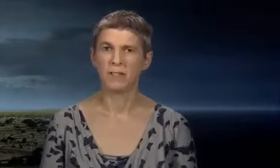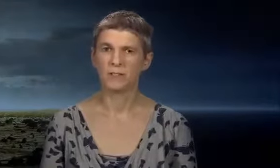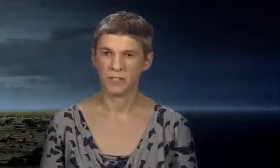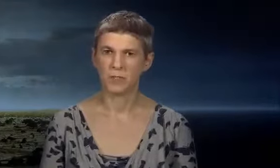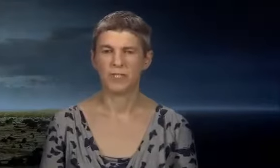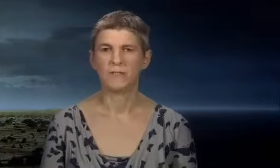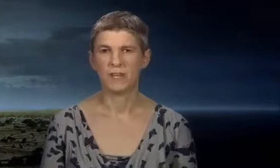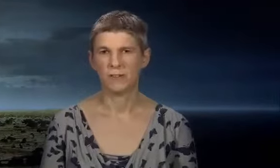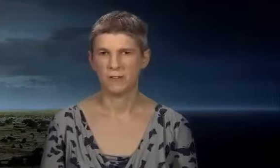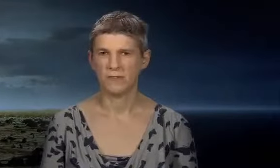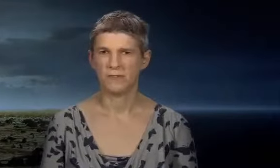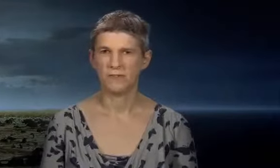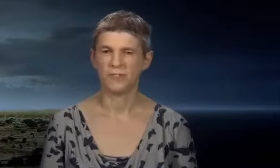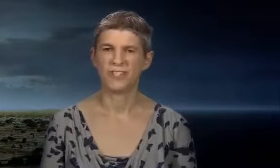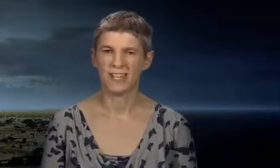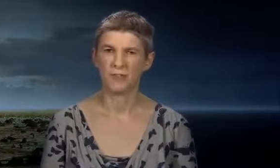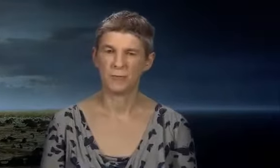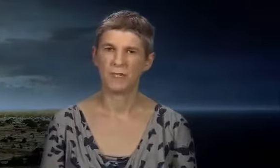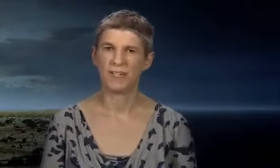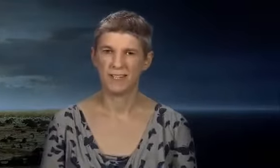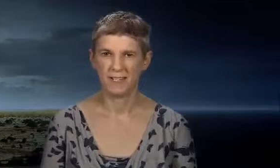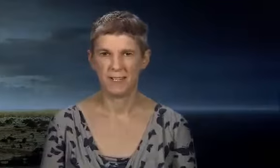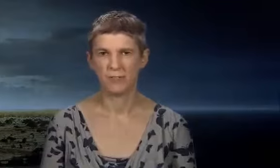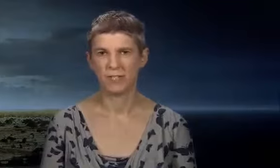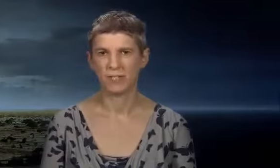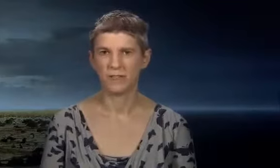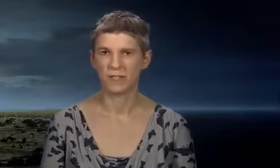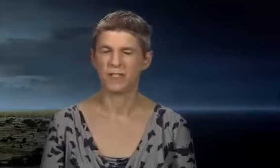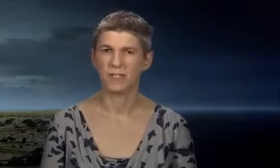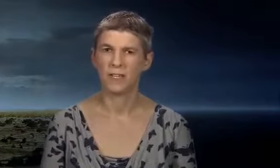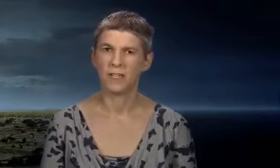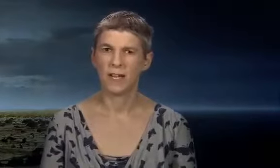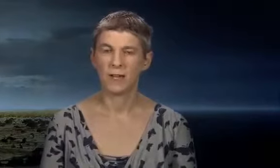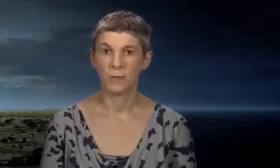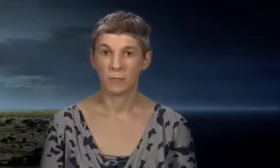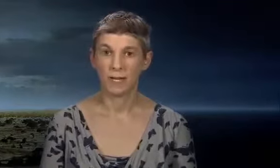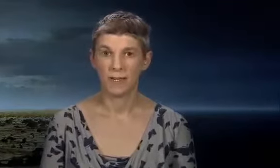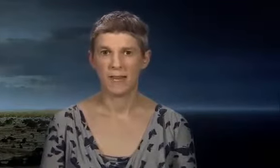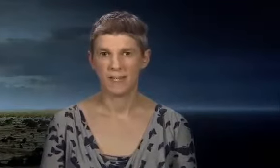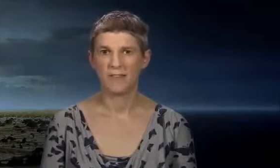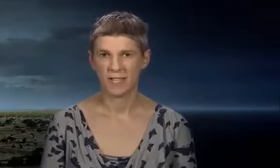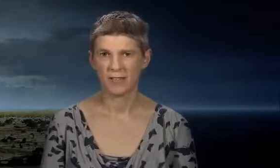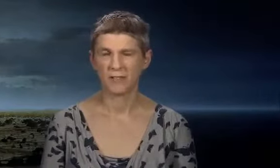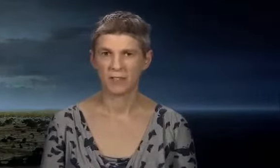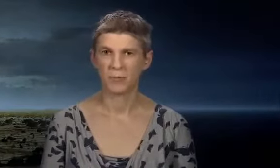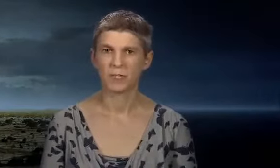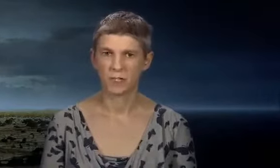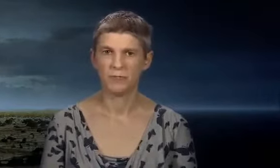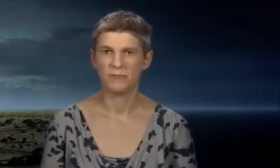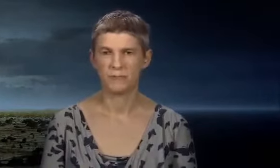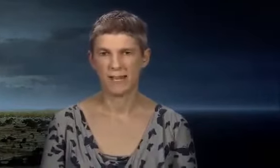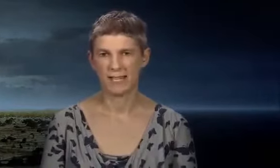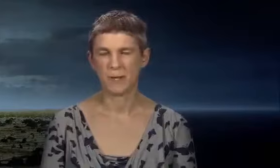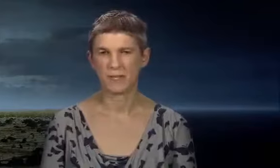So, this was an event of not just national but international significance. And it would appear that deaf South Africans were